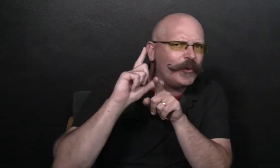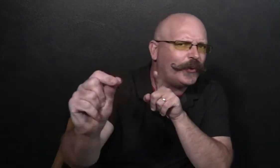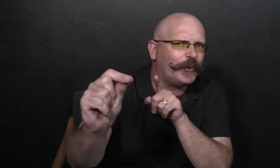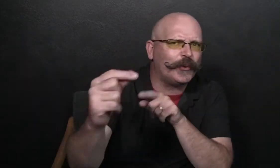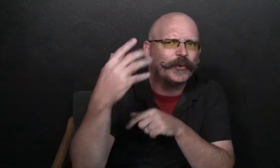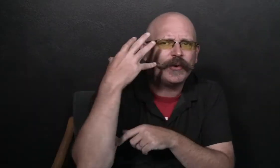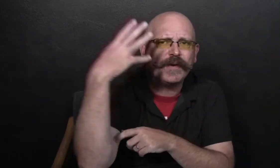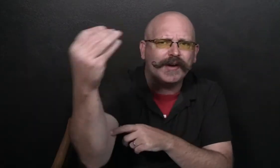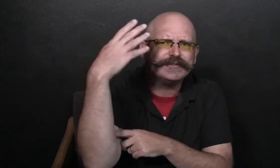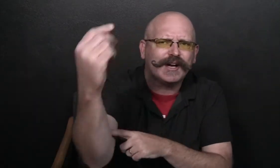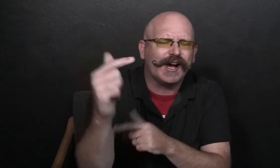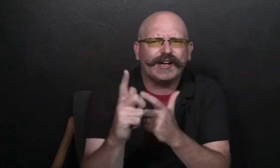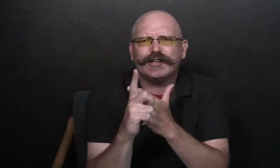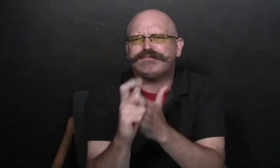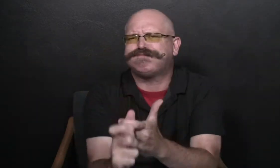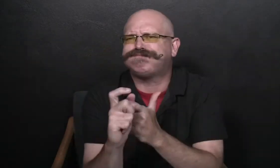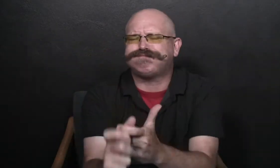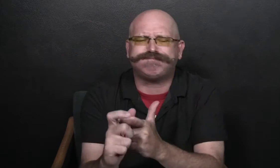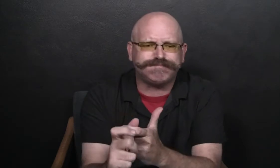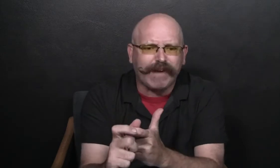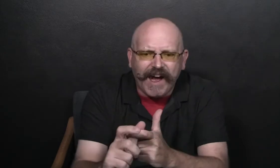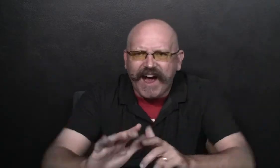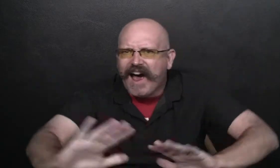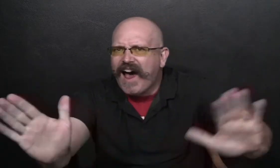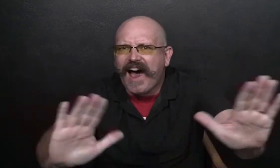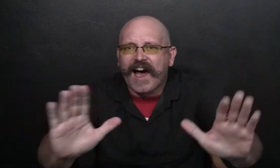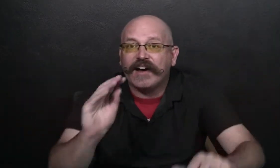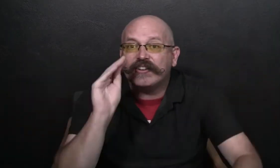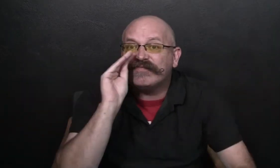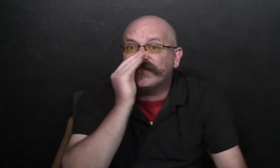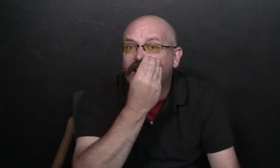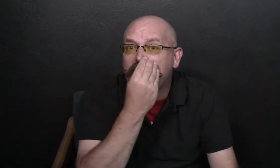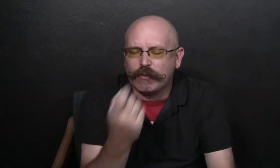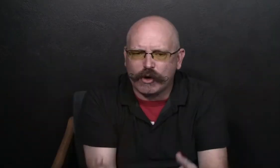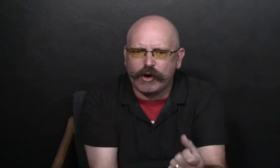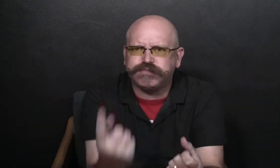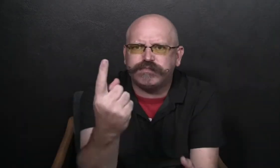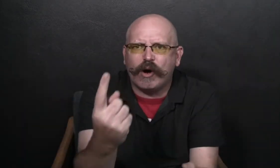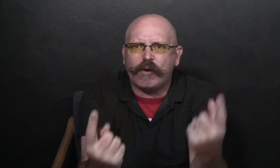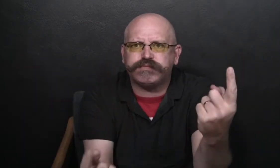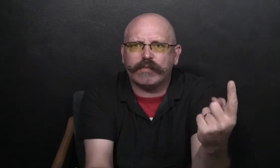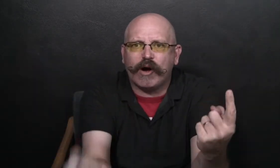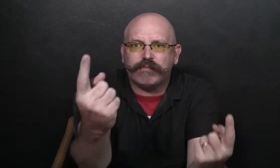In the spring, they run outside and welcome the flowers.